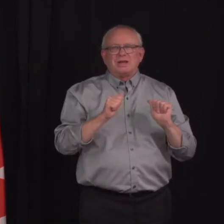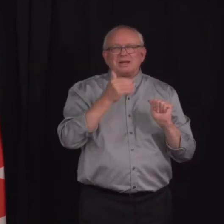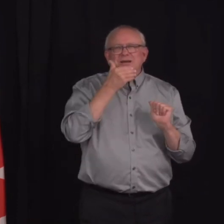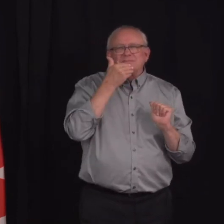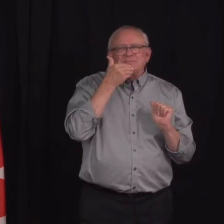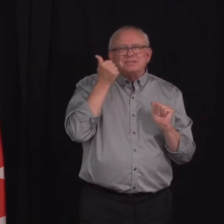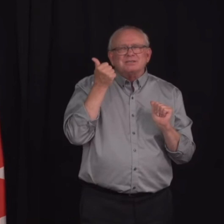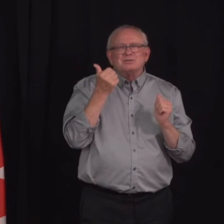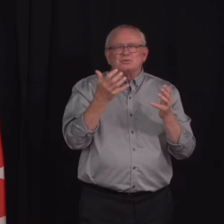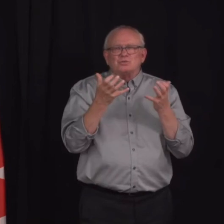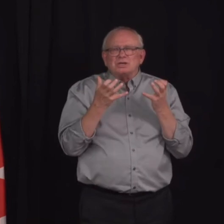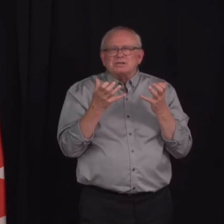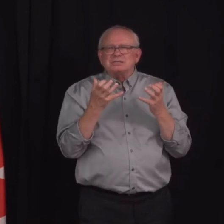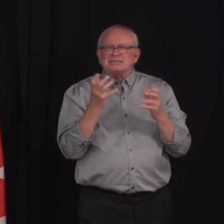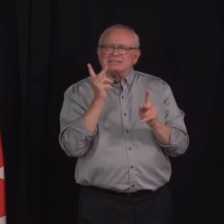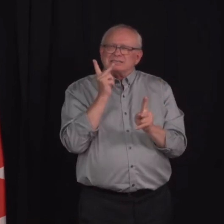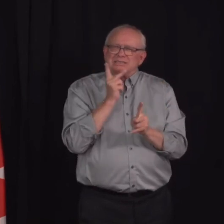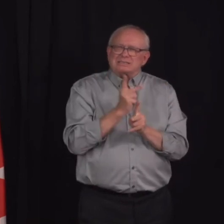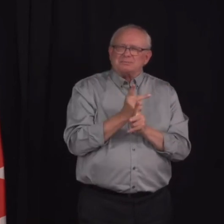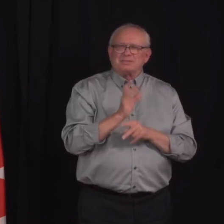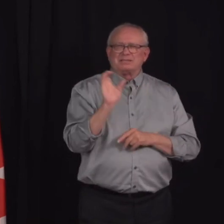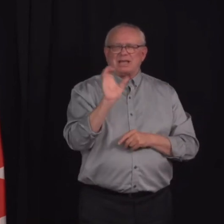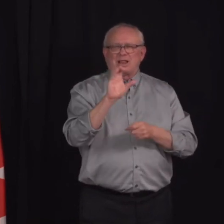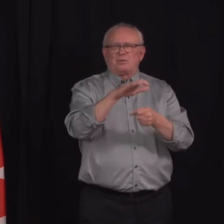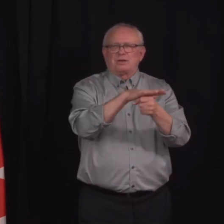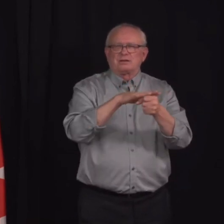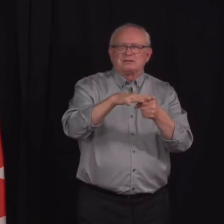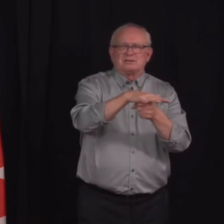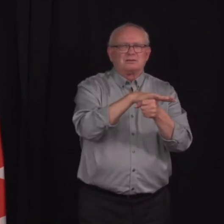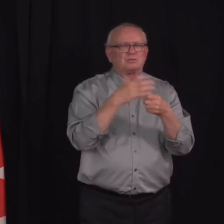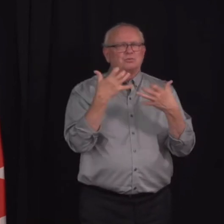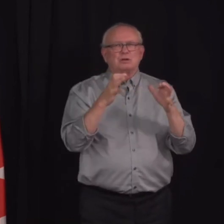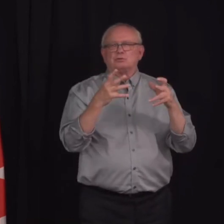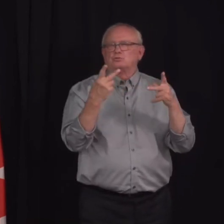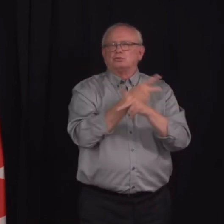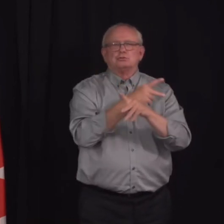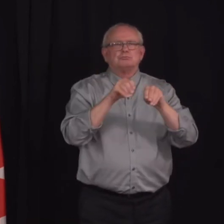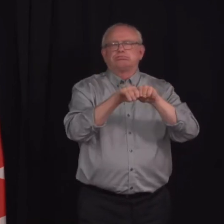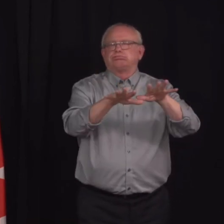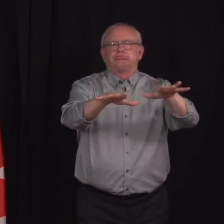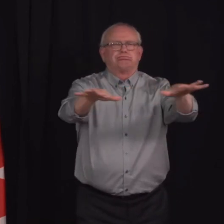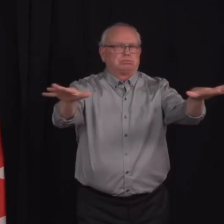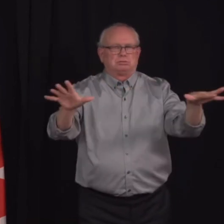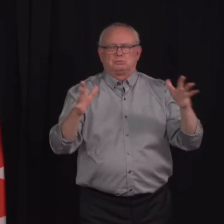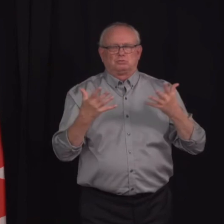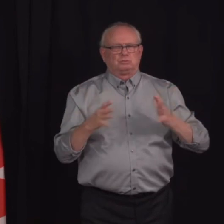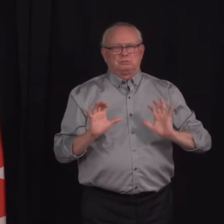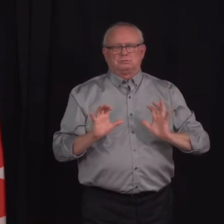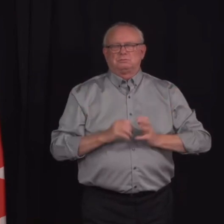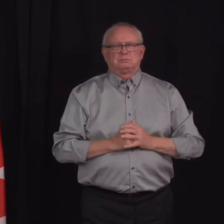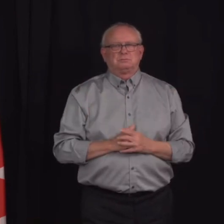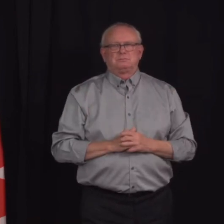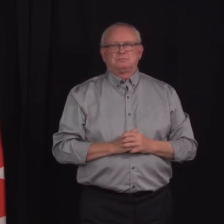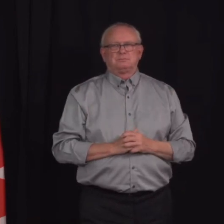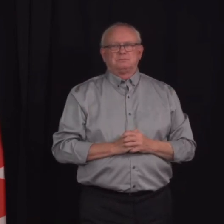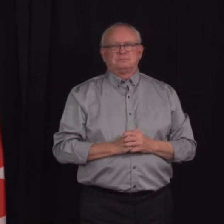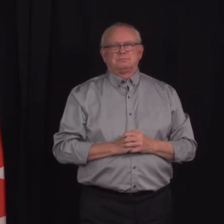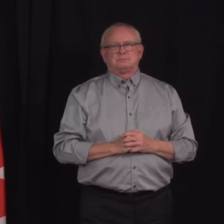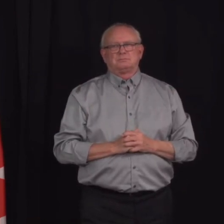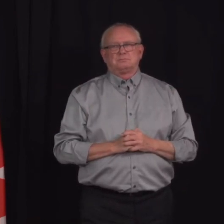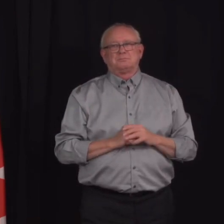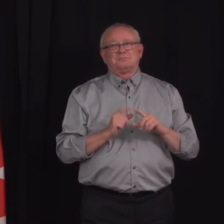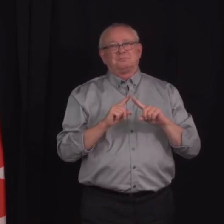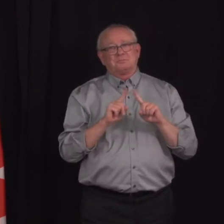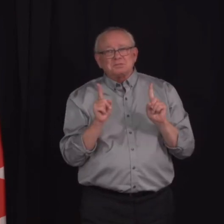contain it in the Calgary area. And, you know, we are still confident that